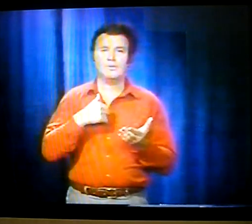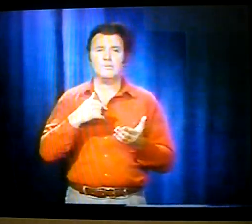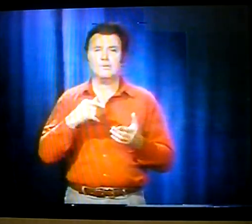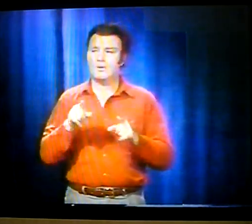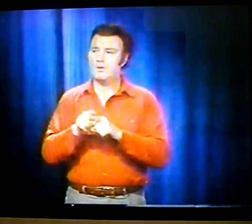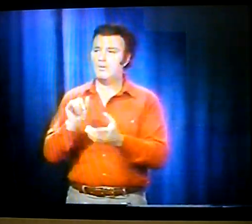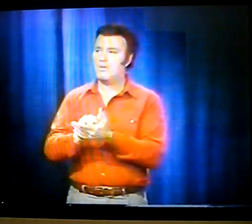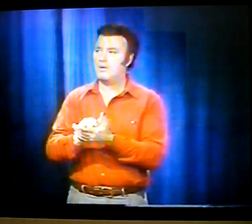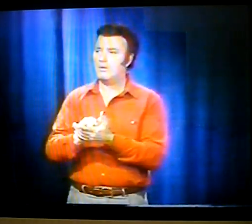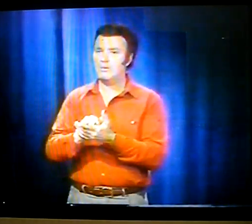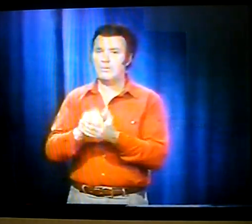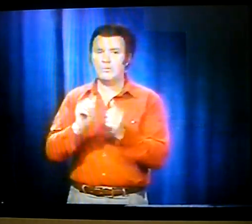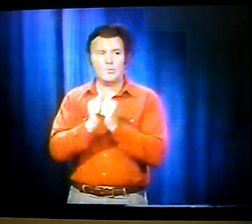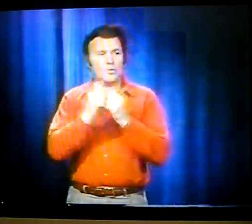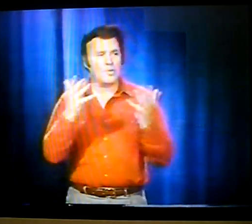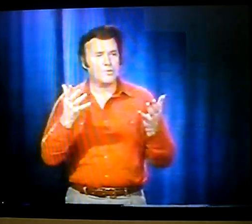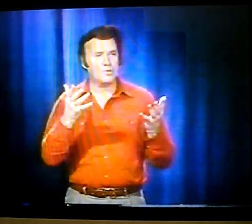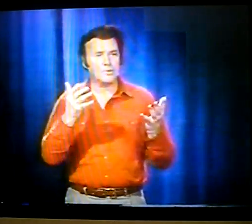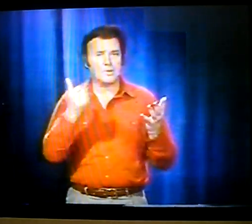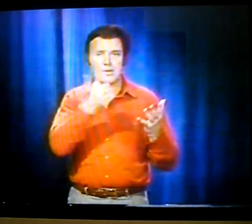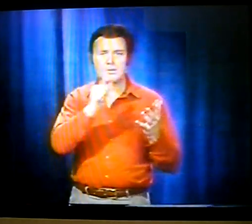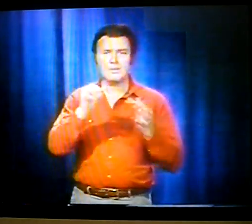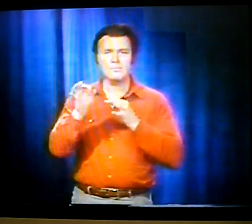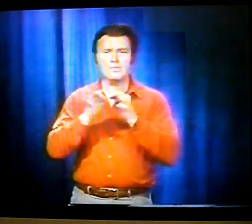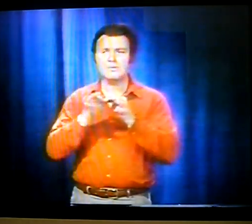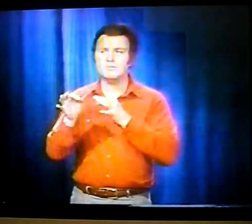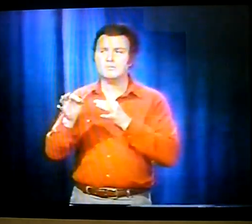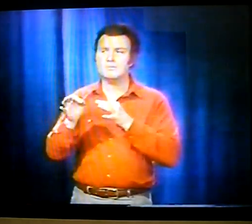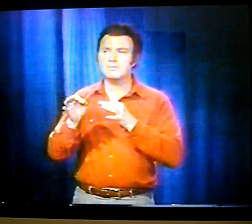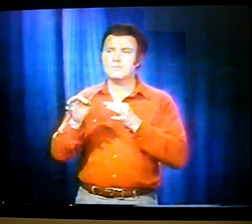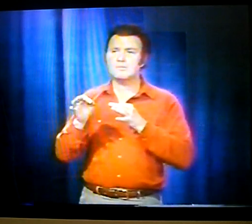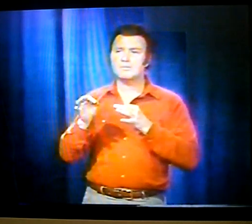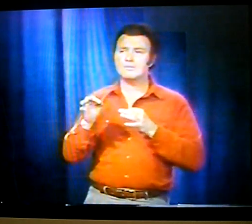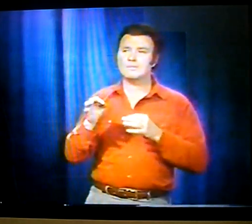Did he just show me off like that without any explanation?